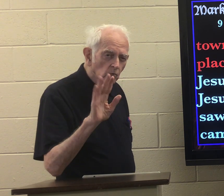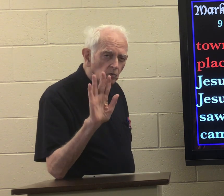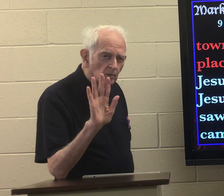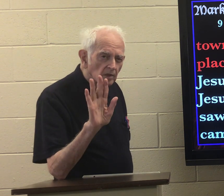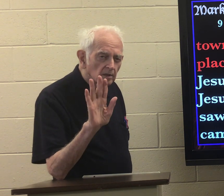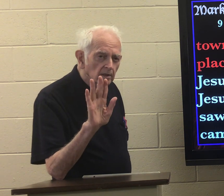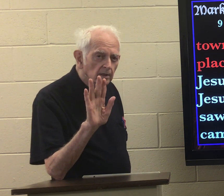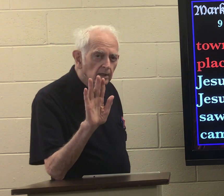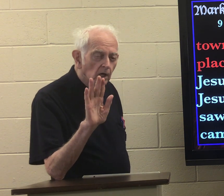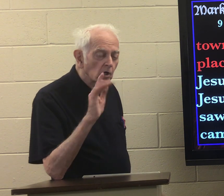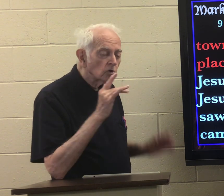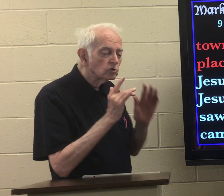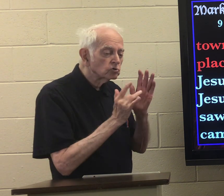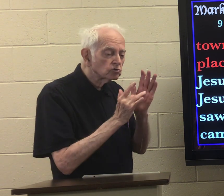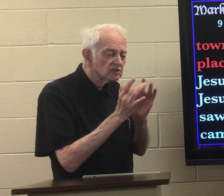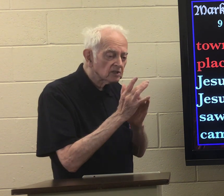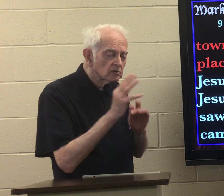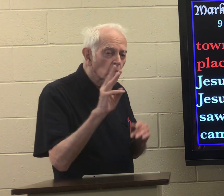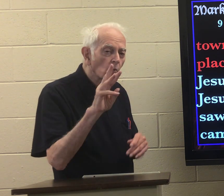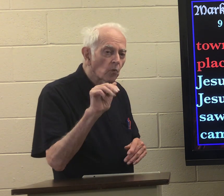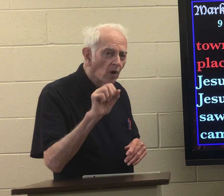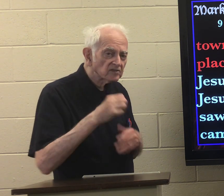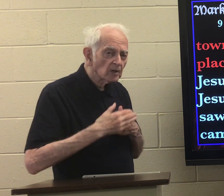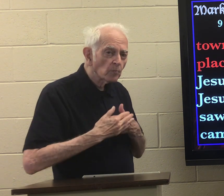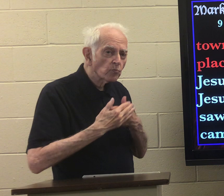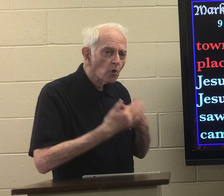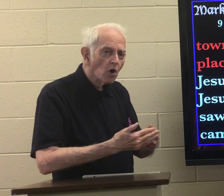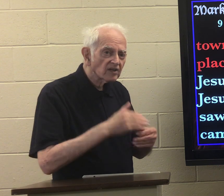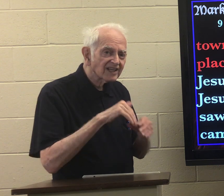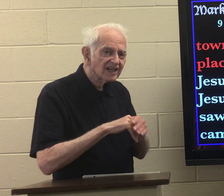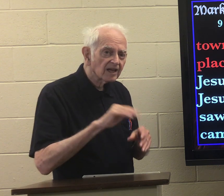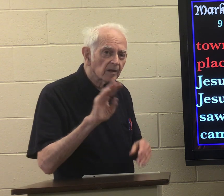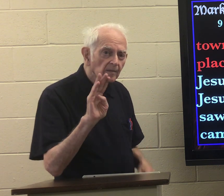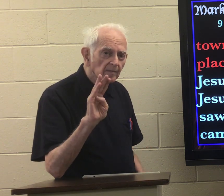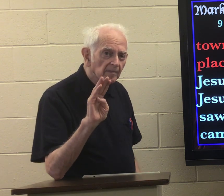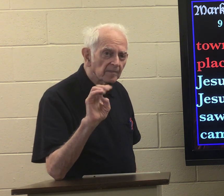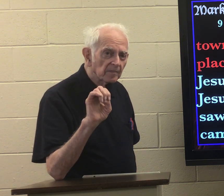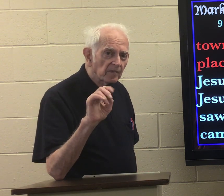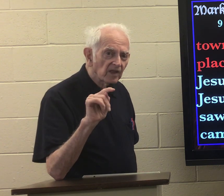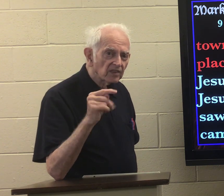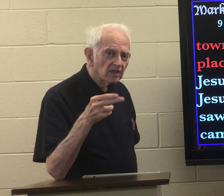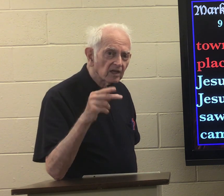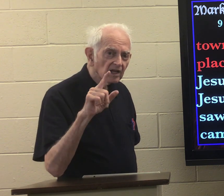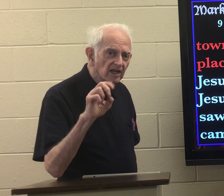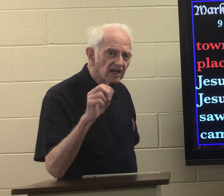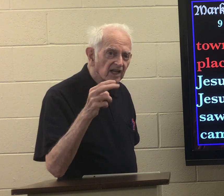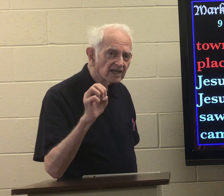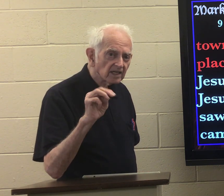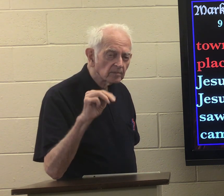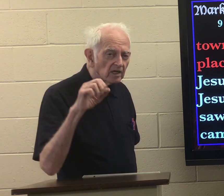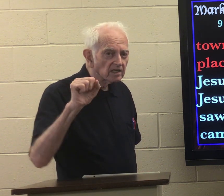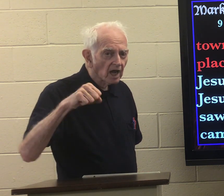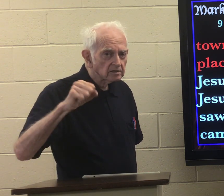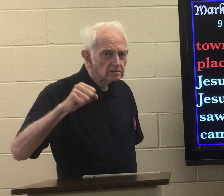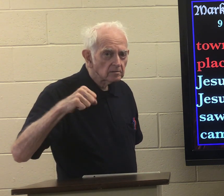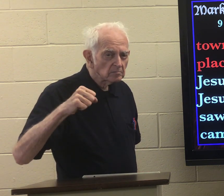now hold on Jesus was born in Bethlehem yes